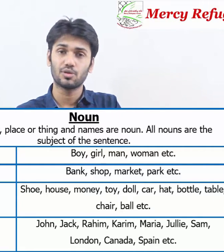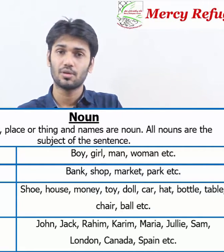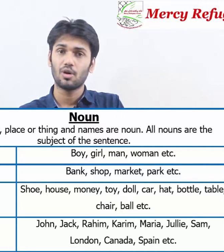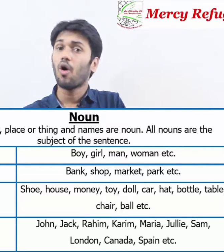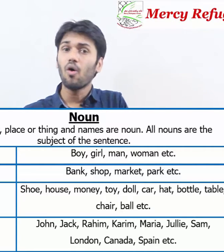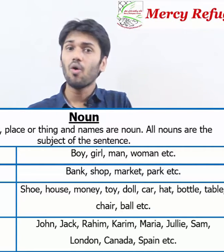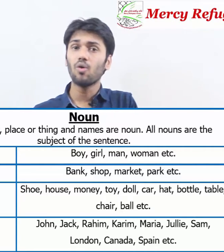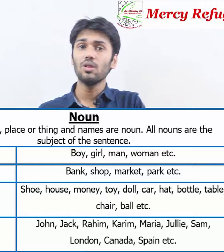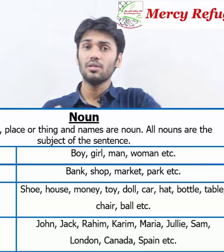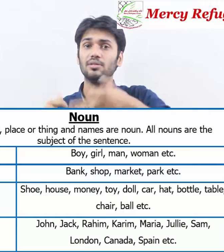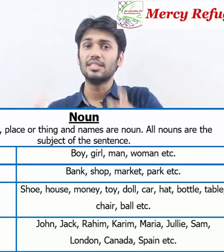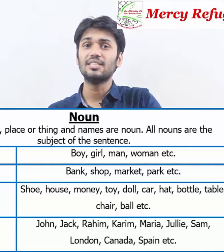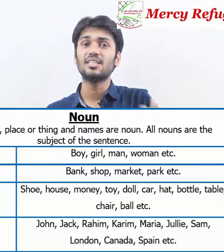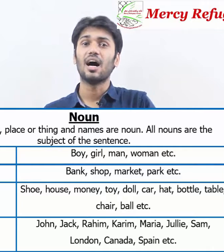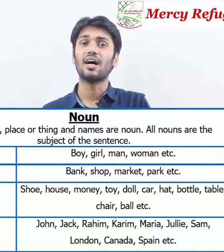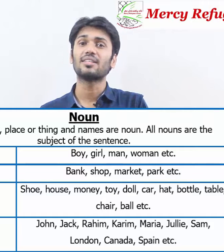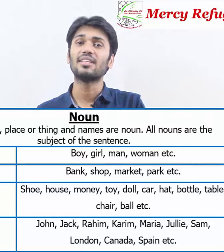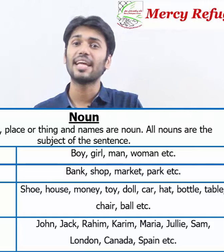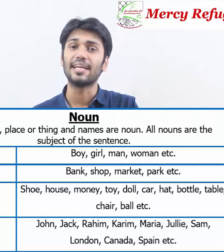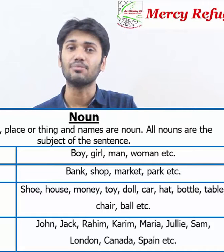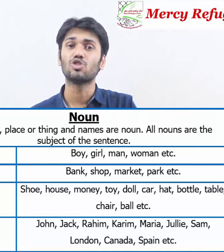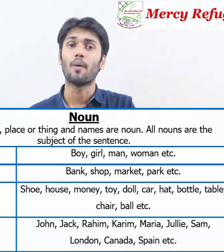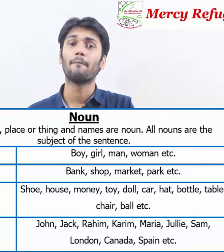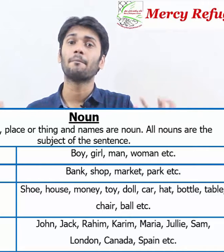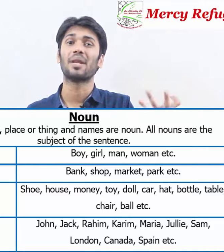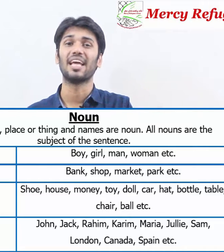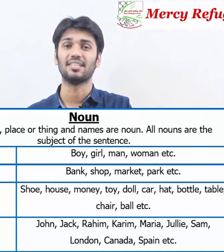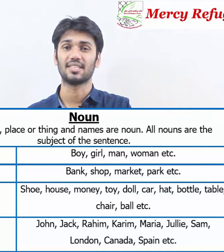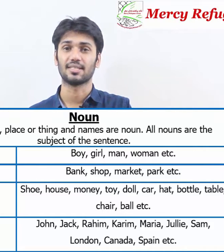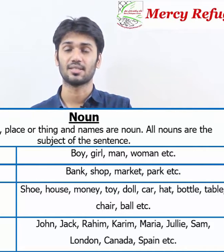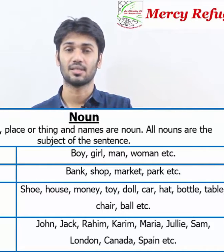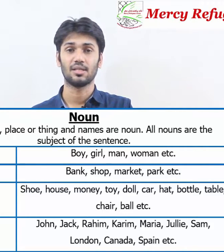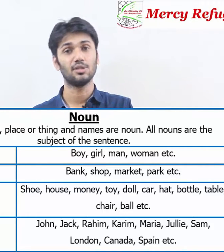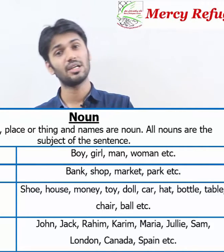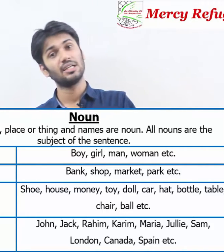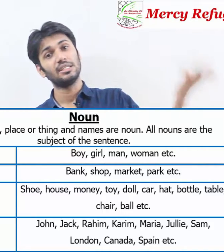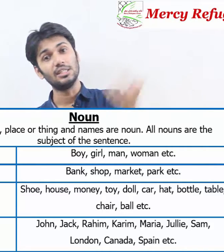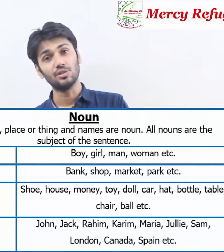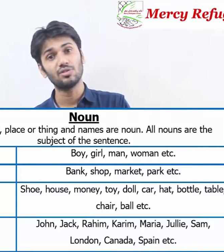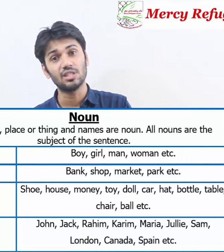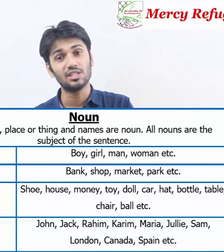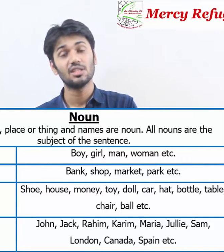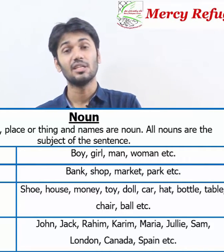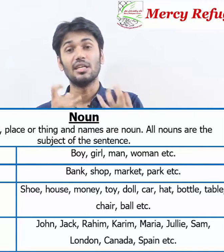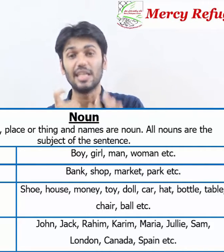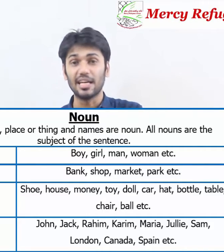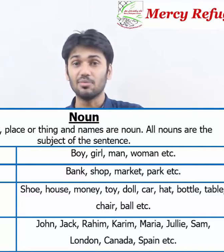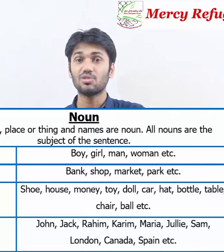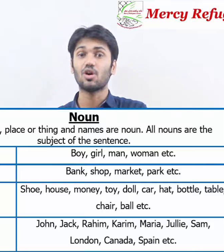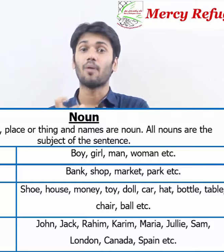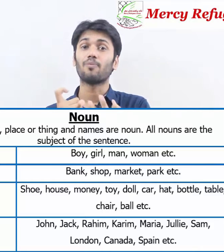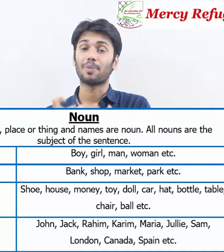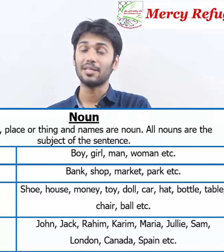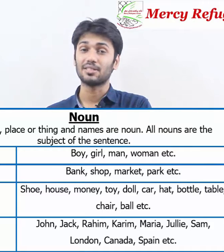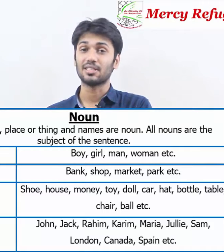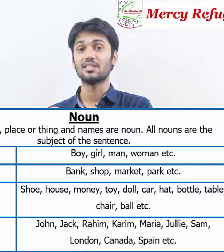all these are the names of places you can use these names of places